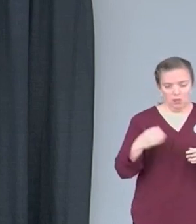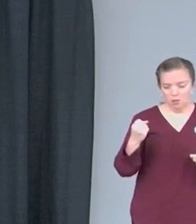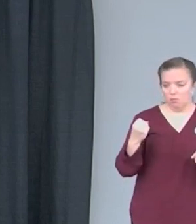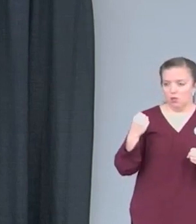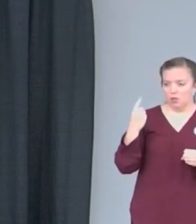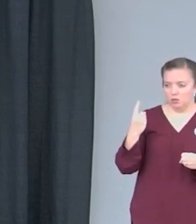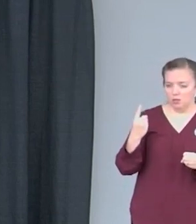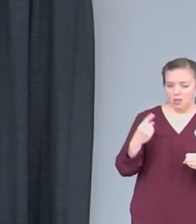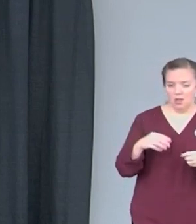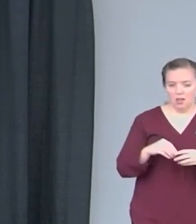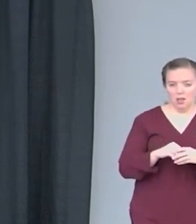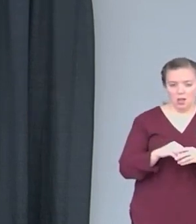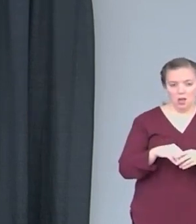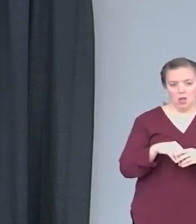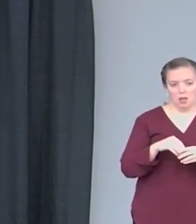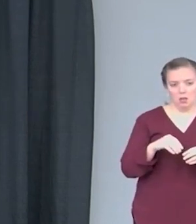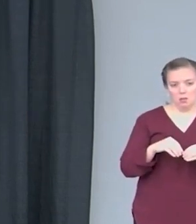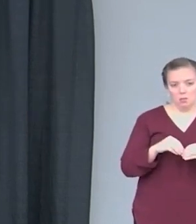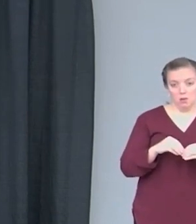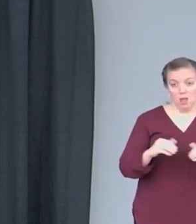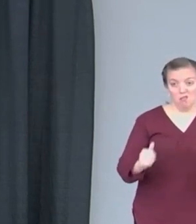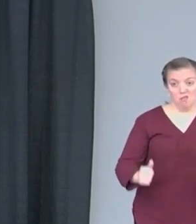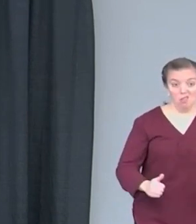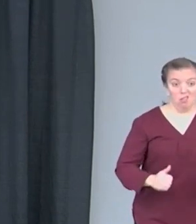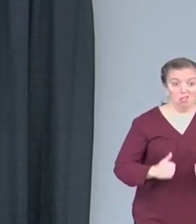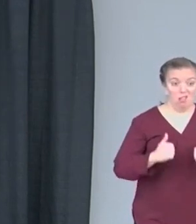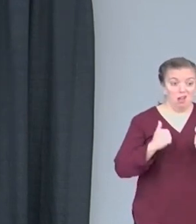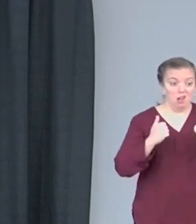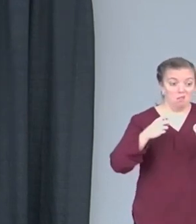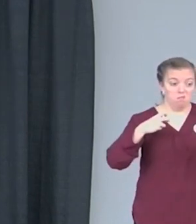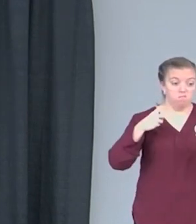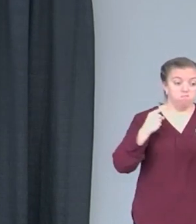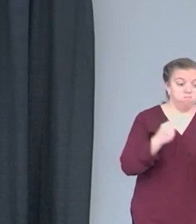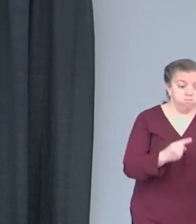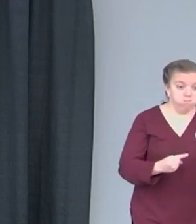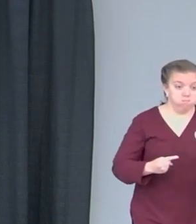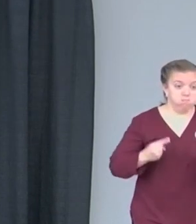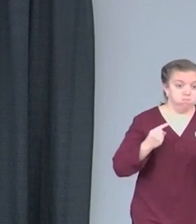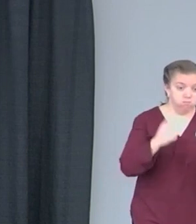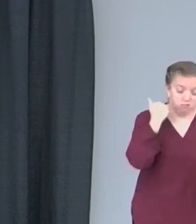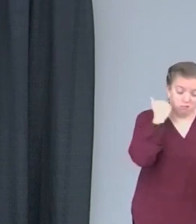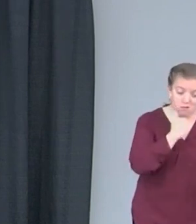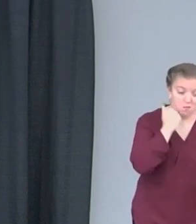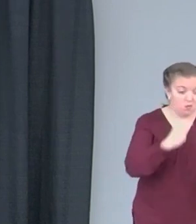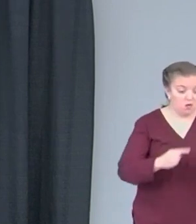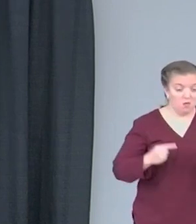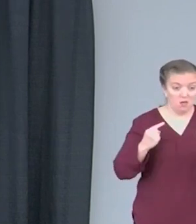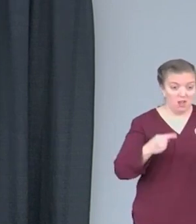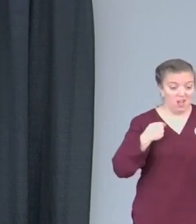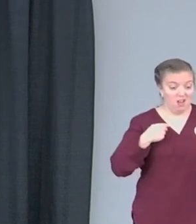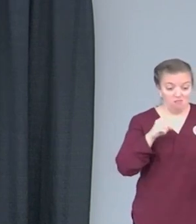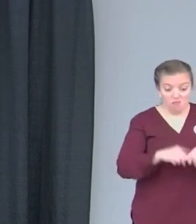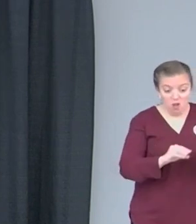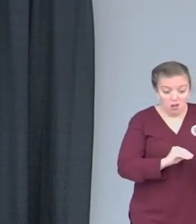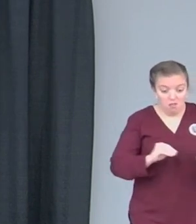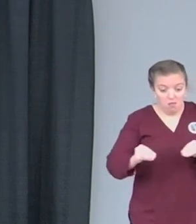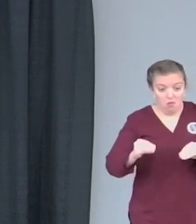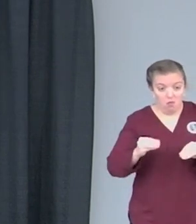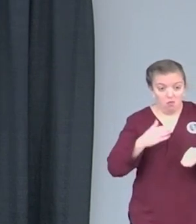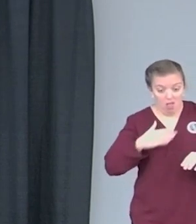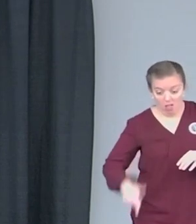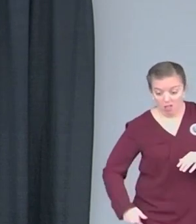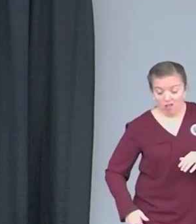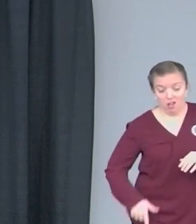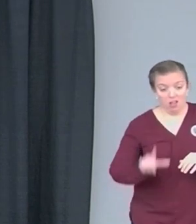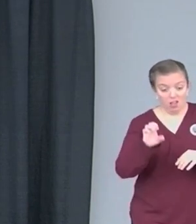that life was, life became hard for me. All right. Like I'm, I'm paralyzed and I don't go so much into